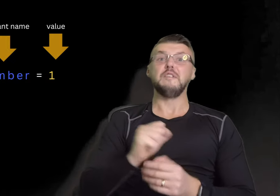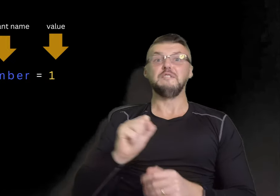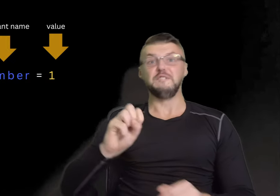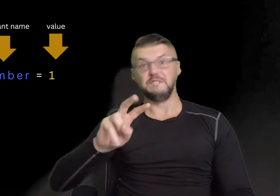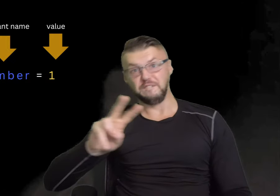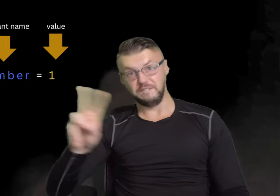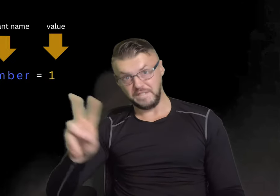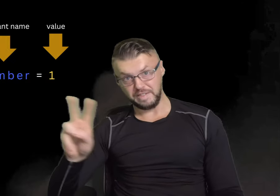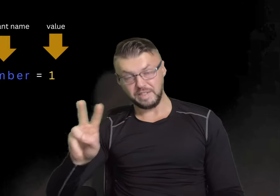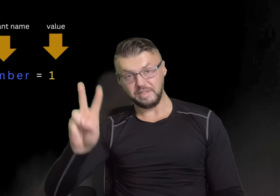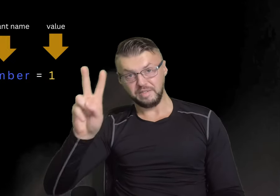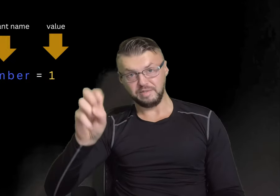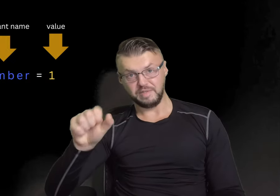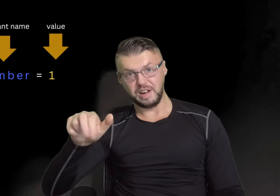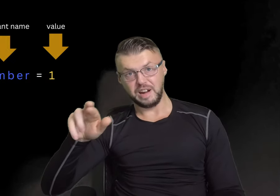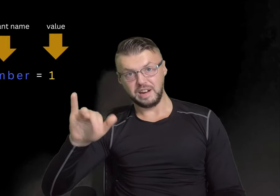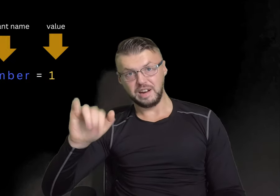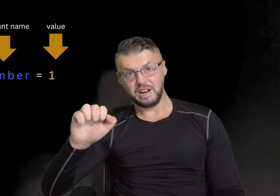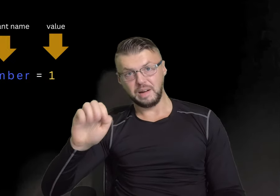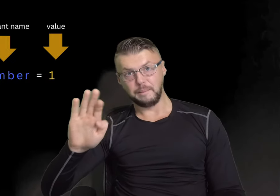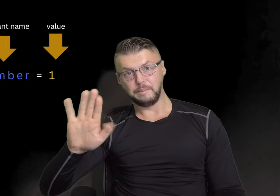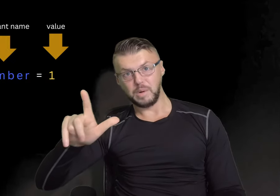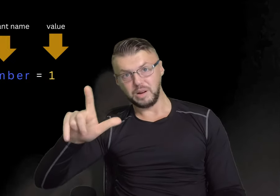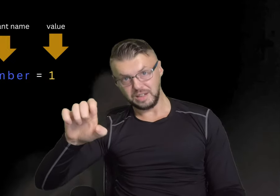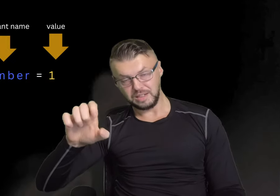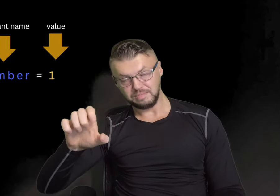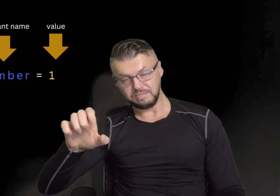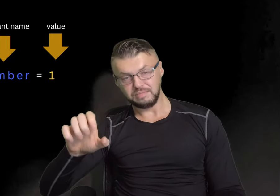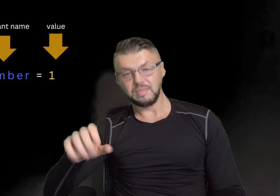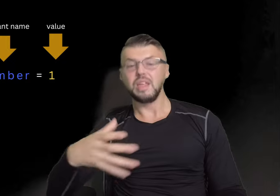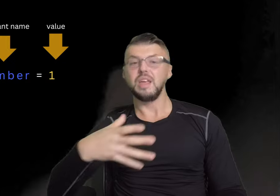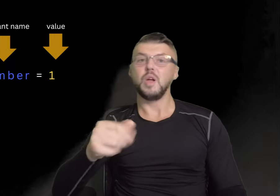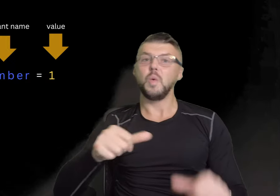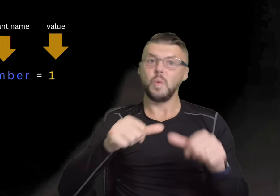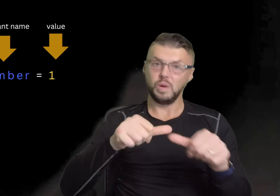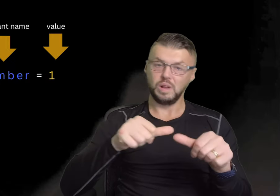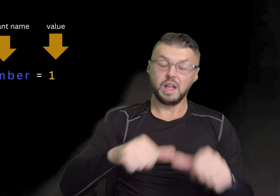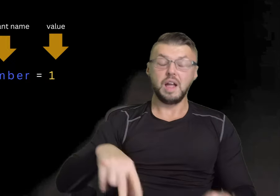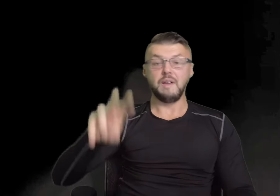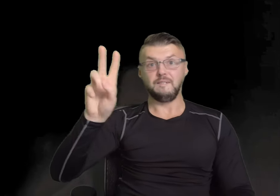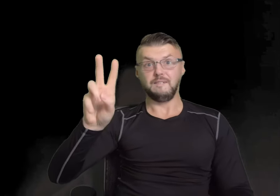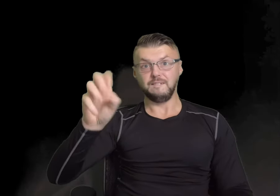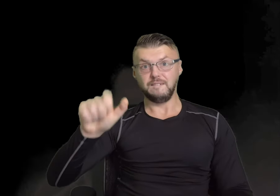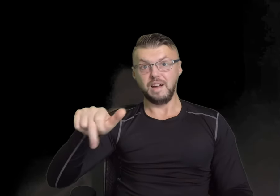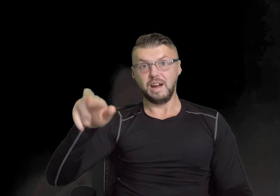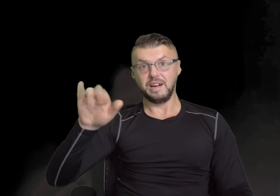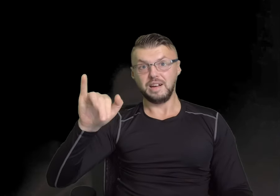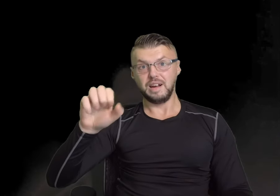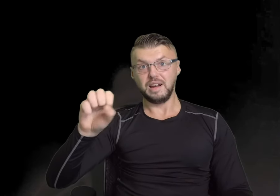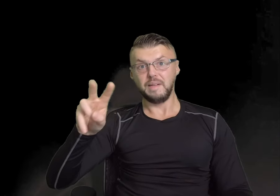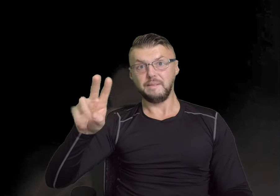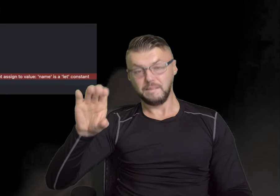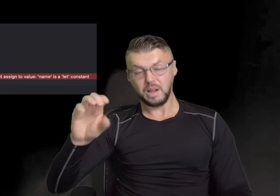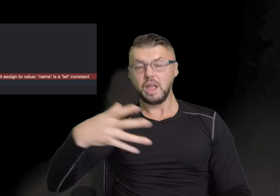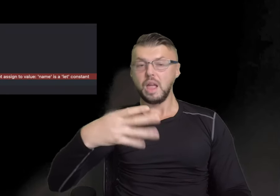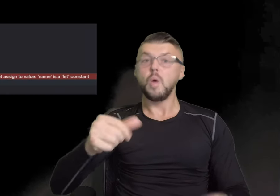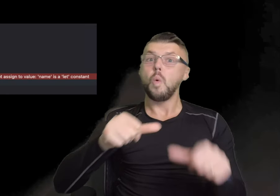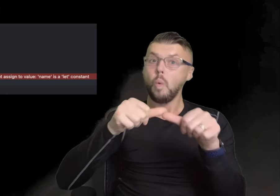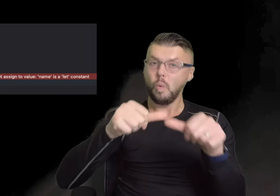Variable and constants. Variables and constants, they're